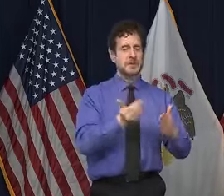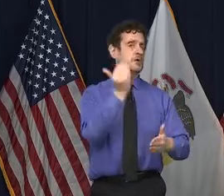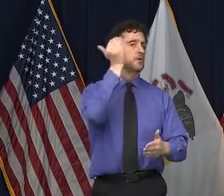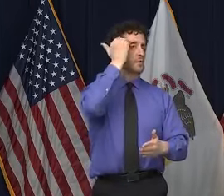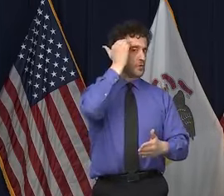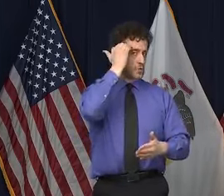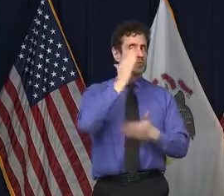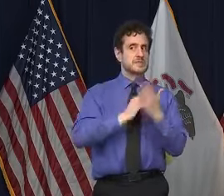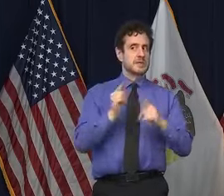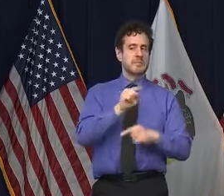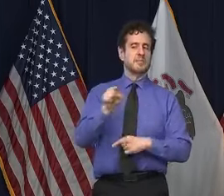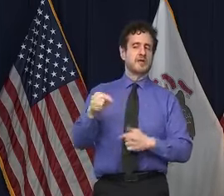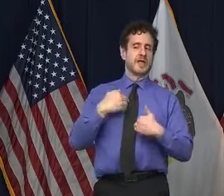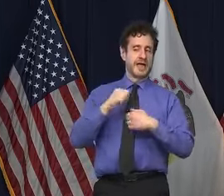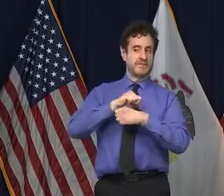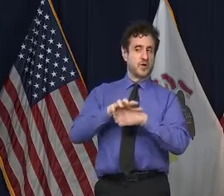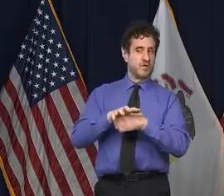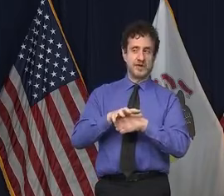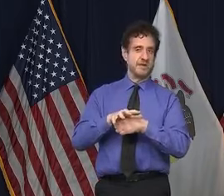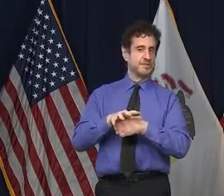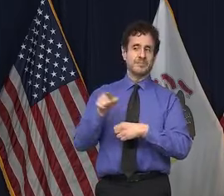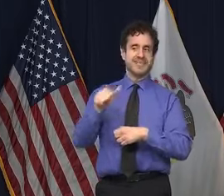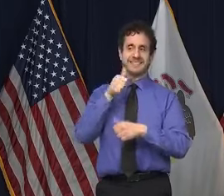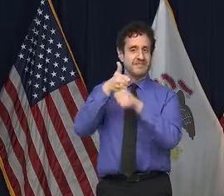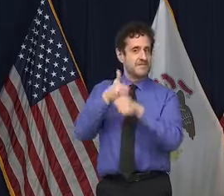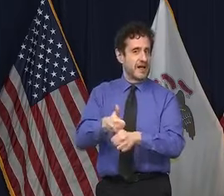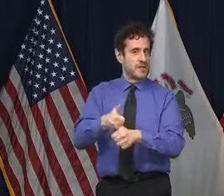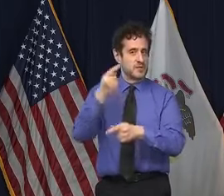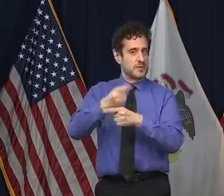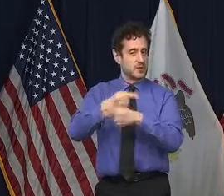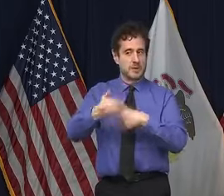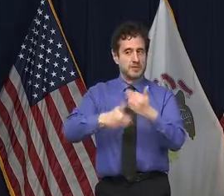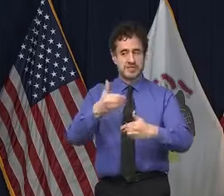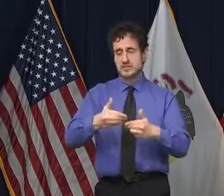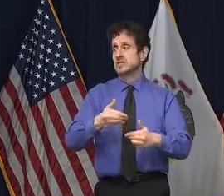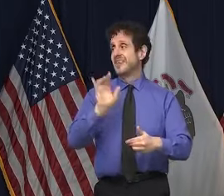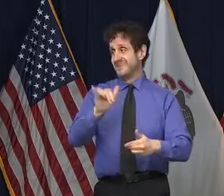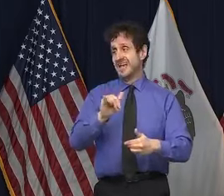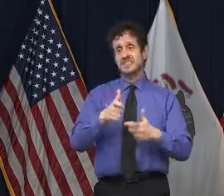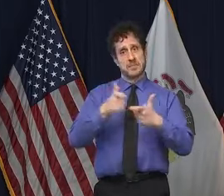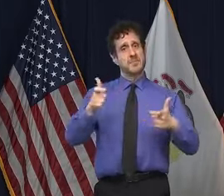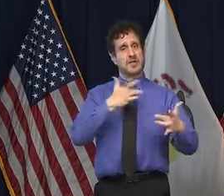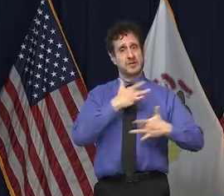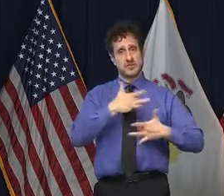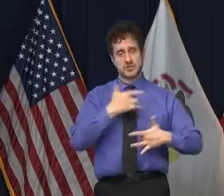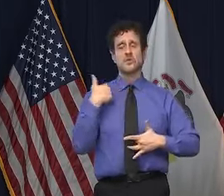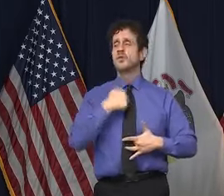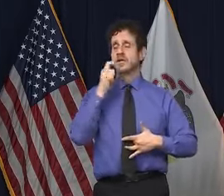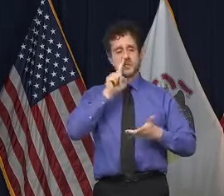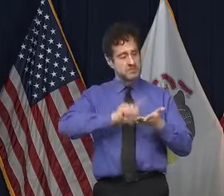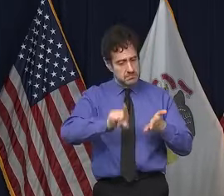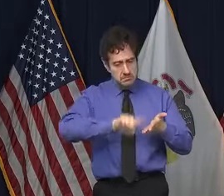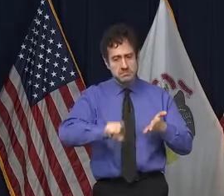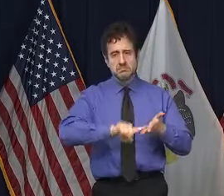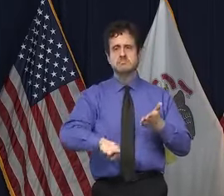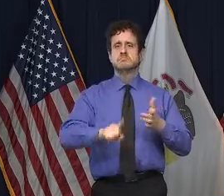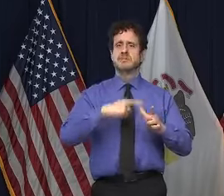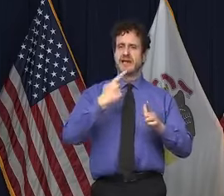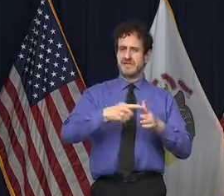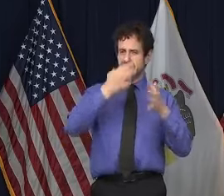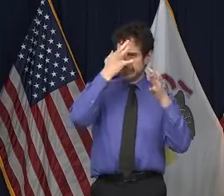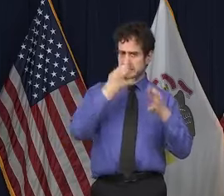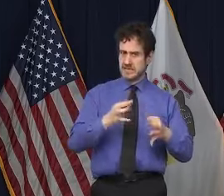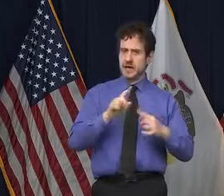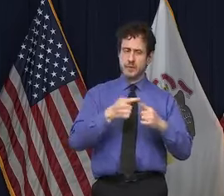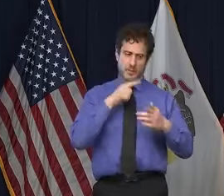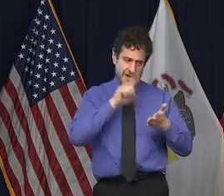about any failures to follow procedures. That's all deeply concerning. I think we'll have to make some broader determinations after